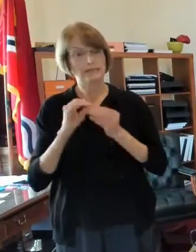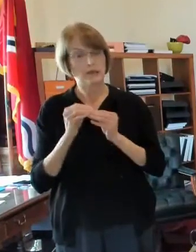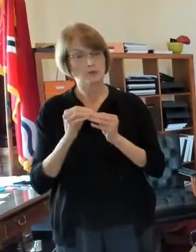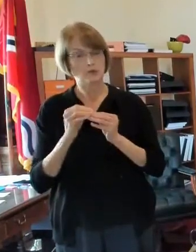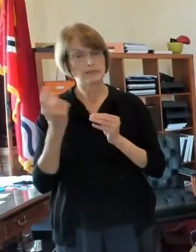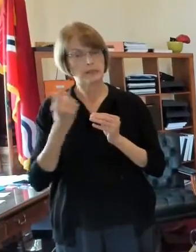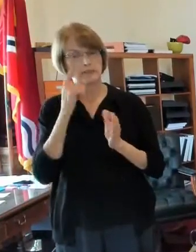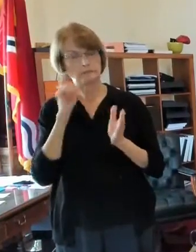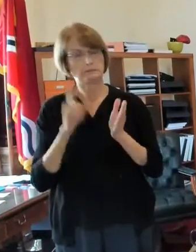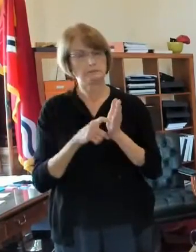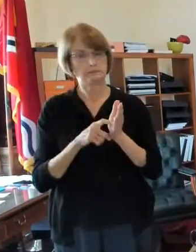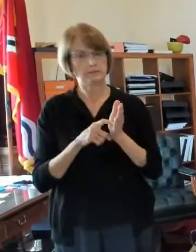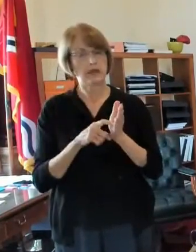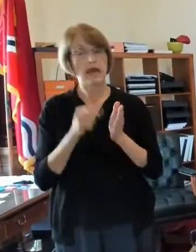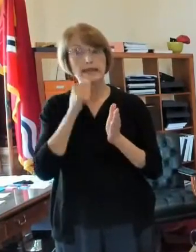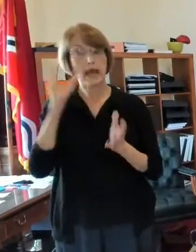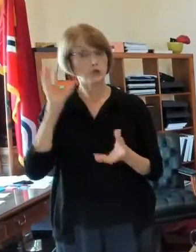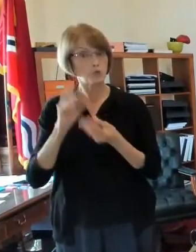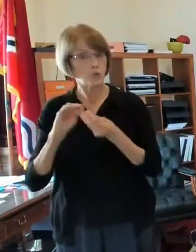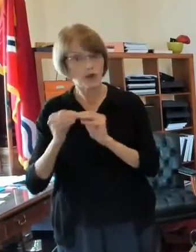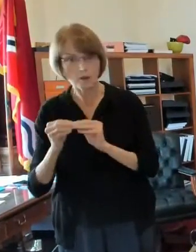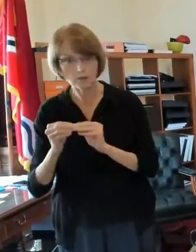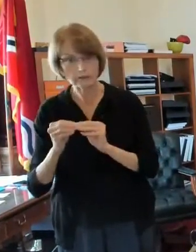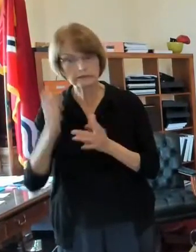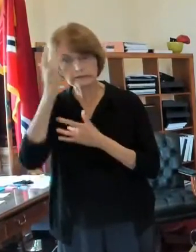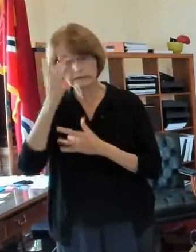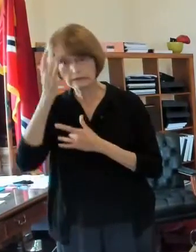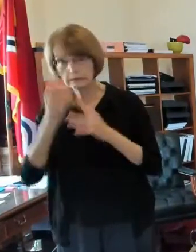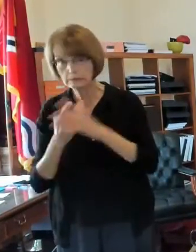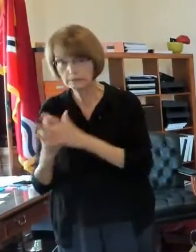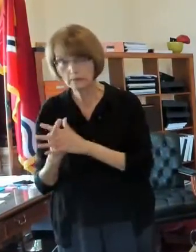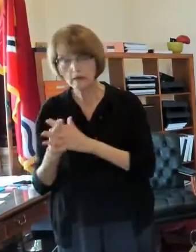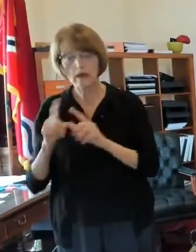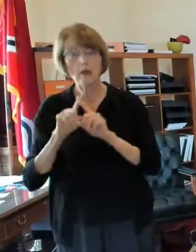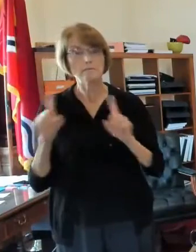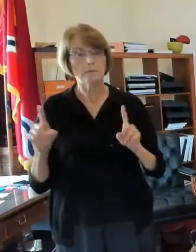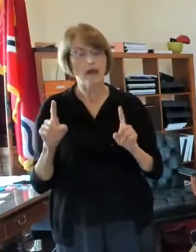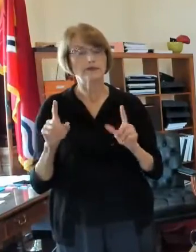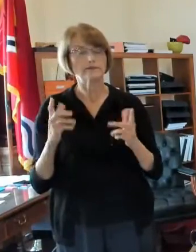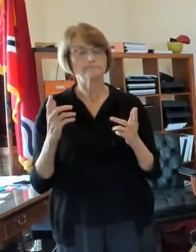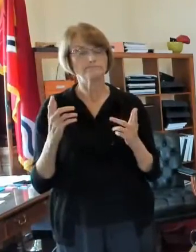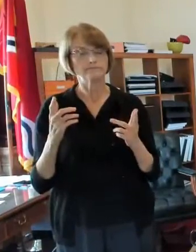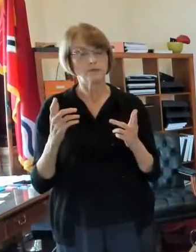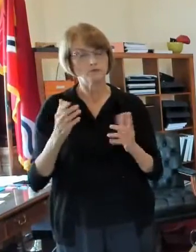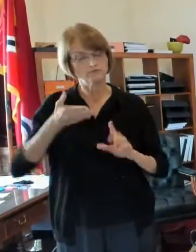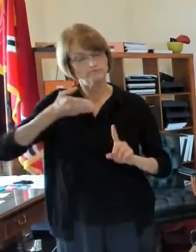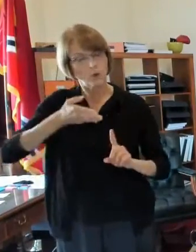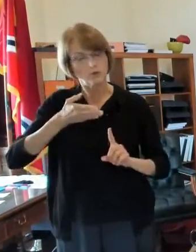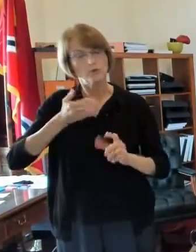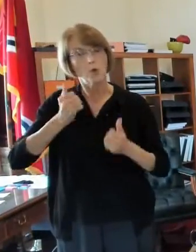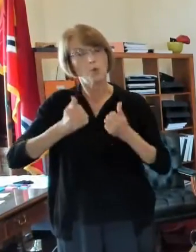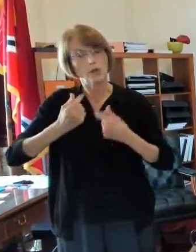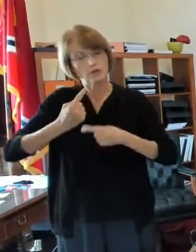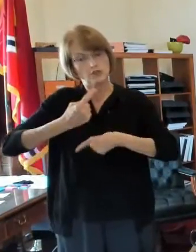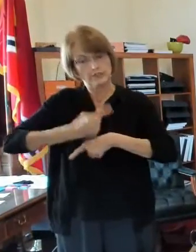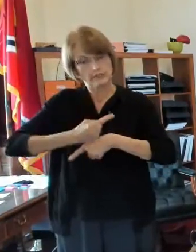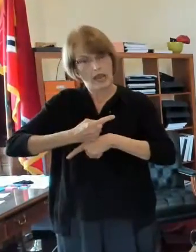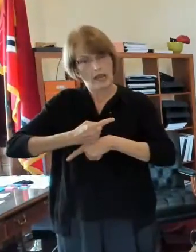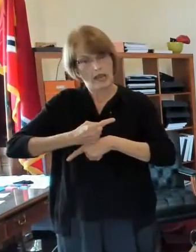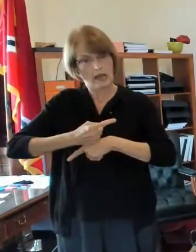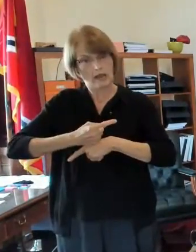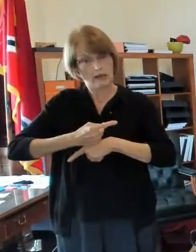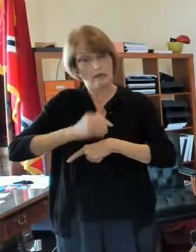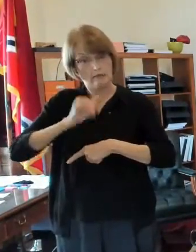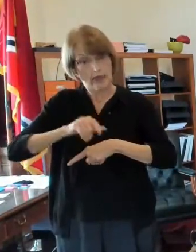not the number of cases but what we do is we look at what date did the individual have the